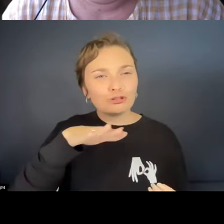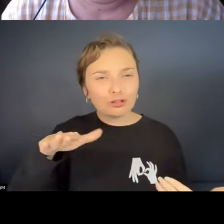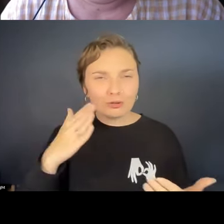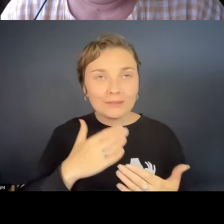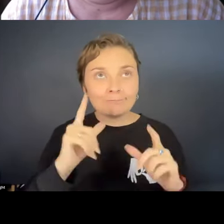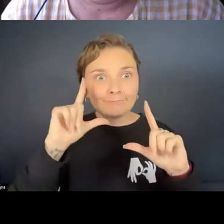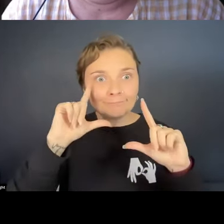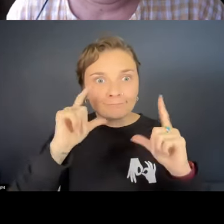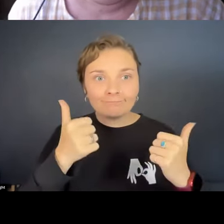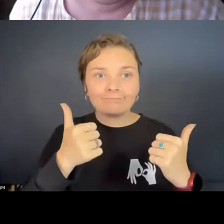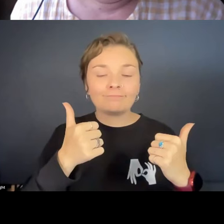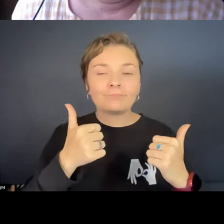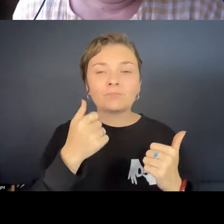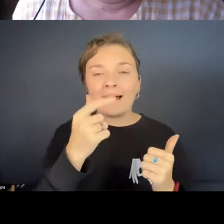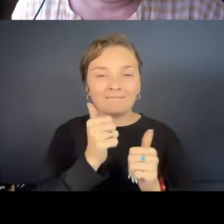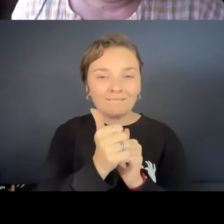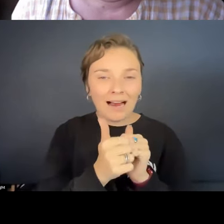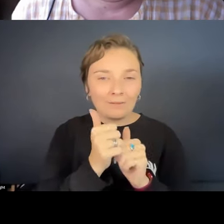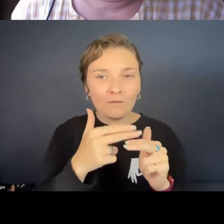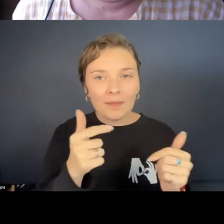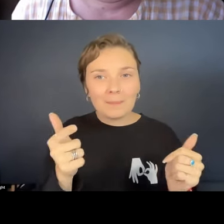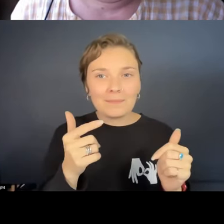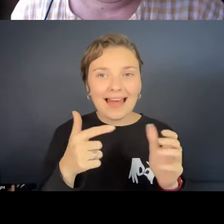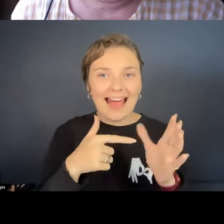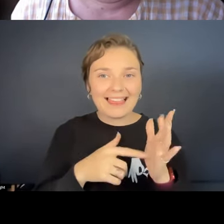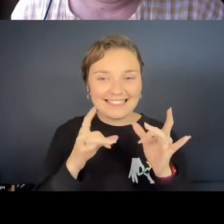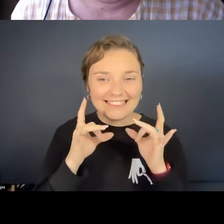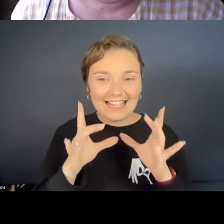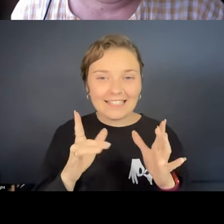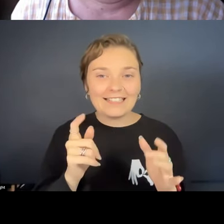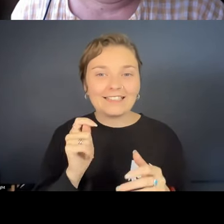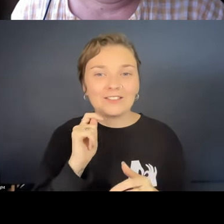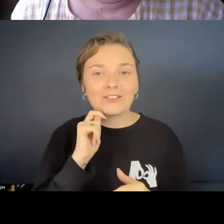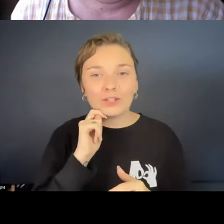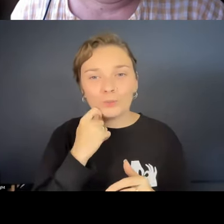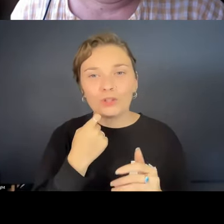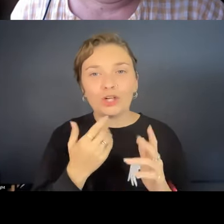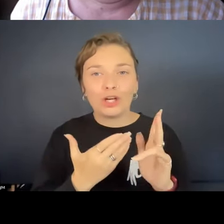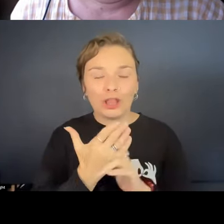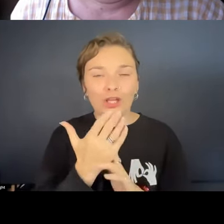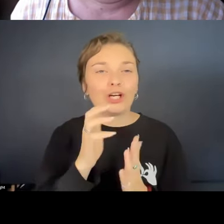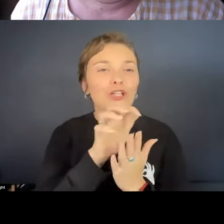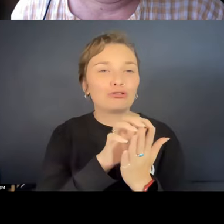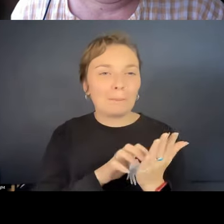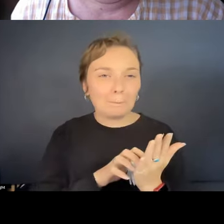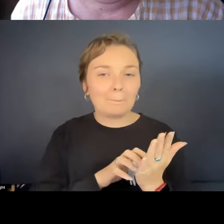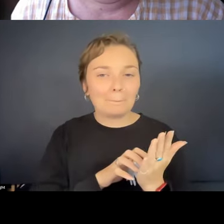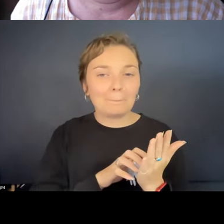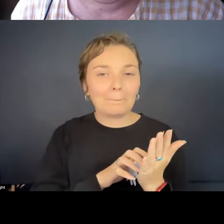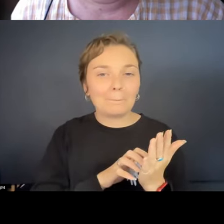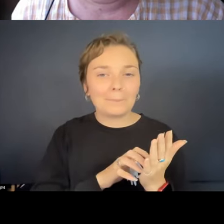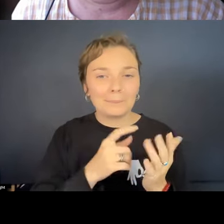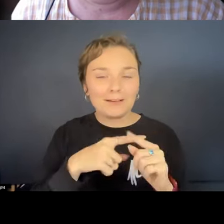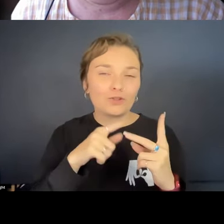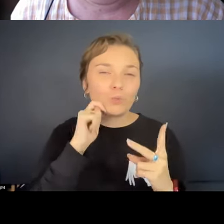adored it. And one of the favourite moments for them was right near the start. And I'll run through the script as well as you'll see